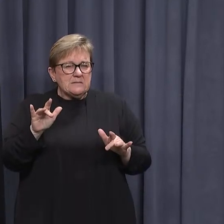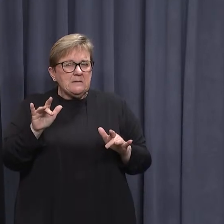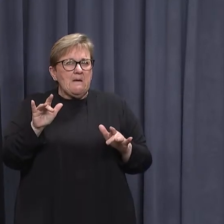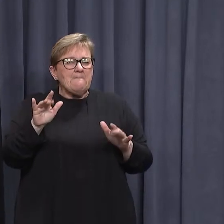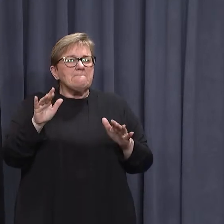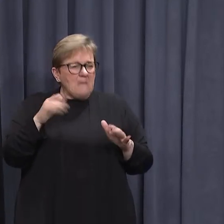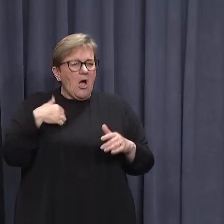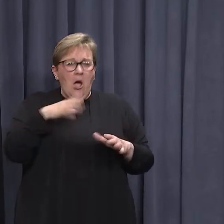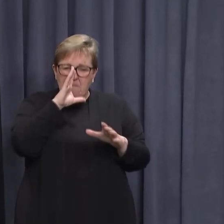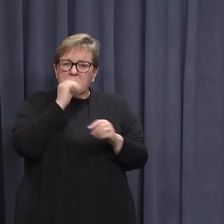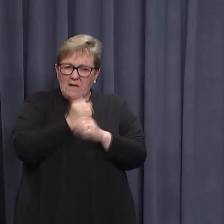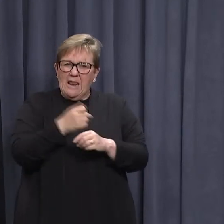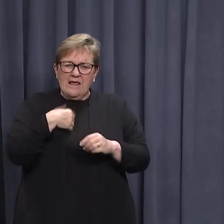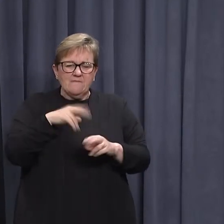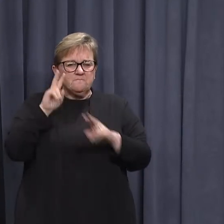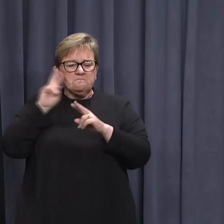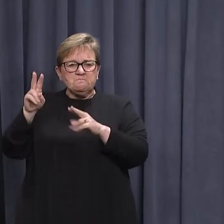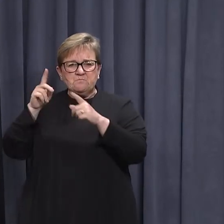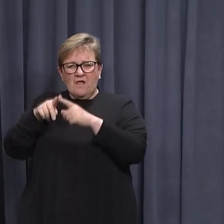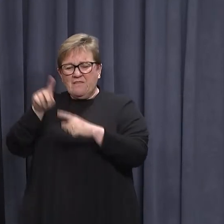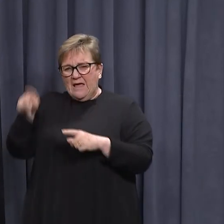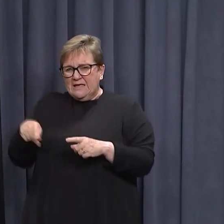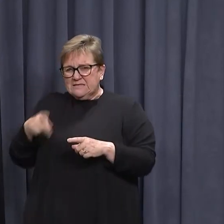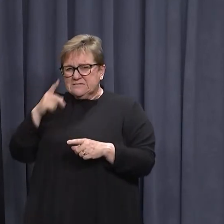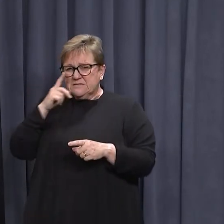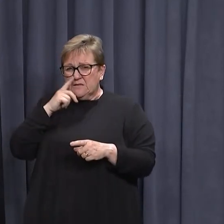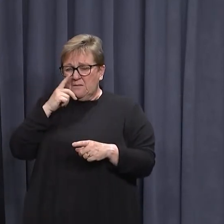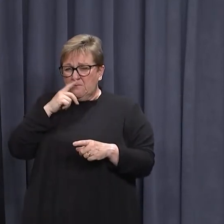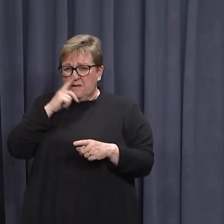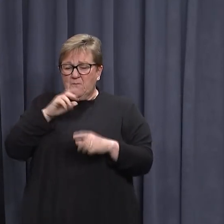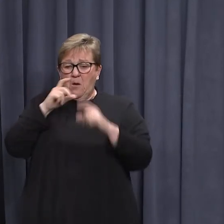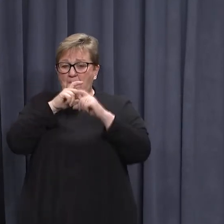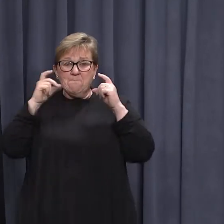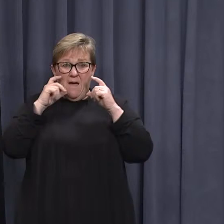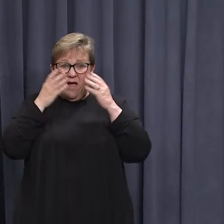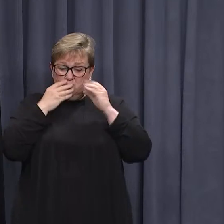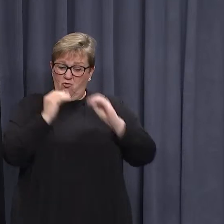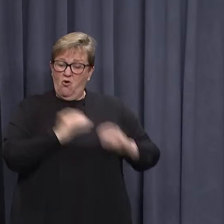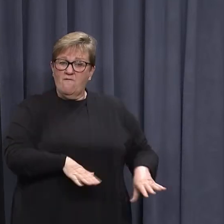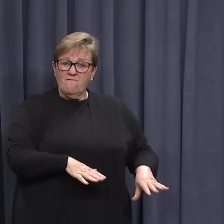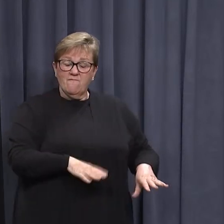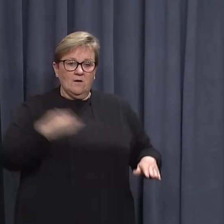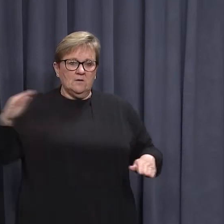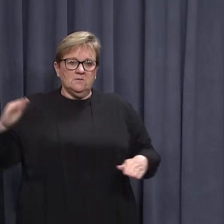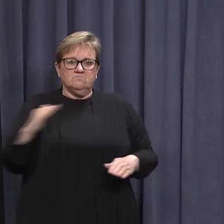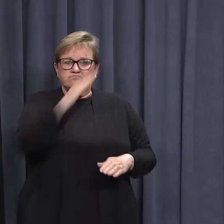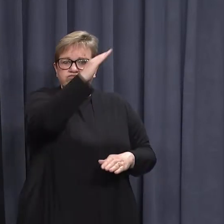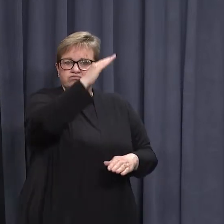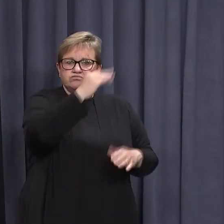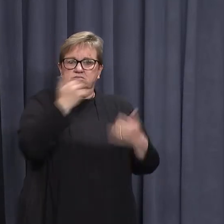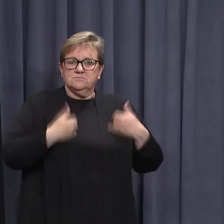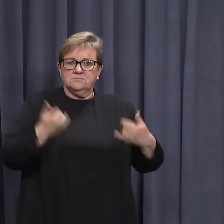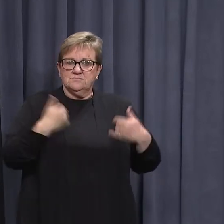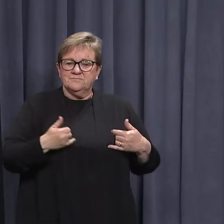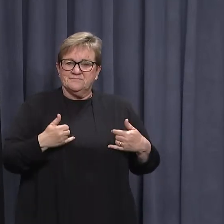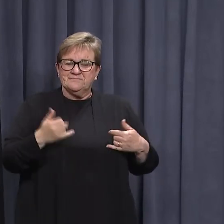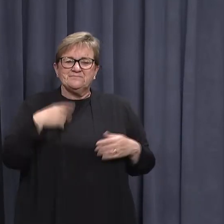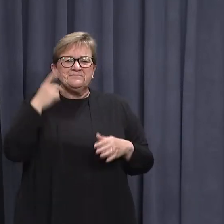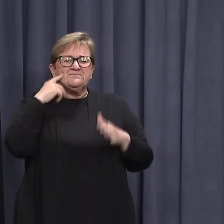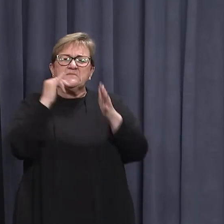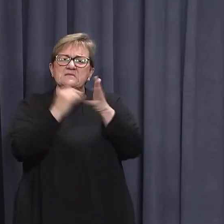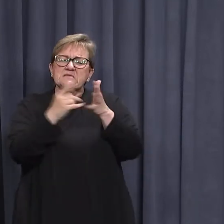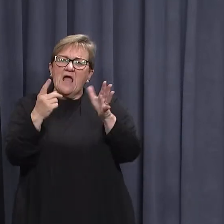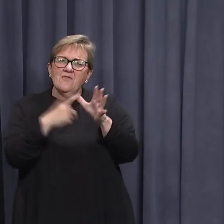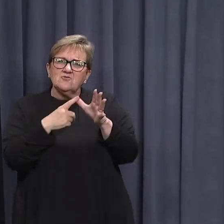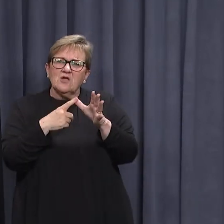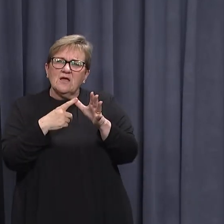definitive. But what we've seen over east is when they abandon mask wearing, case numbers go up significantly. What you've seen, I think, is South